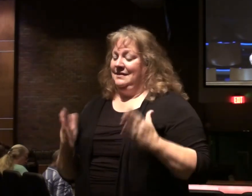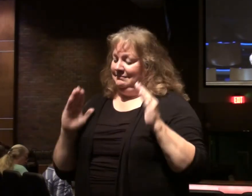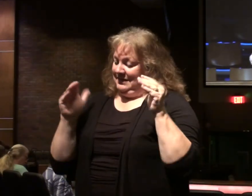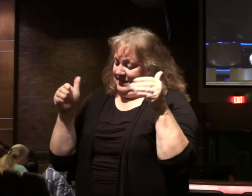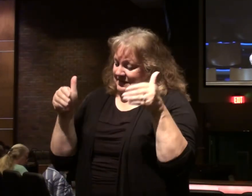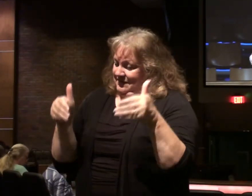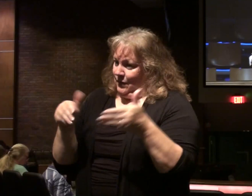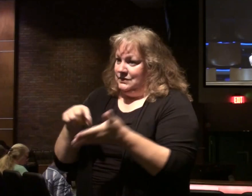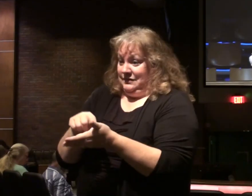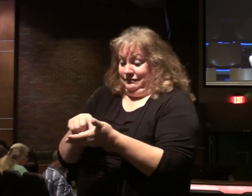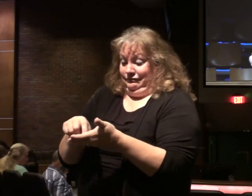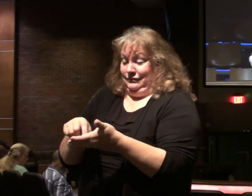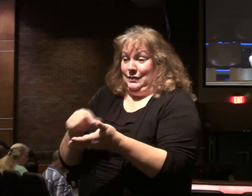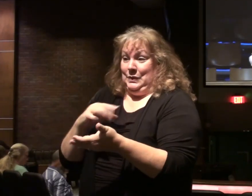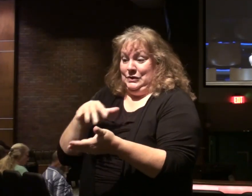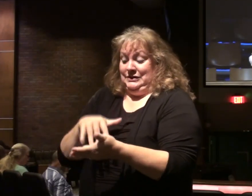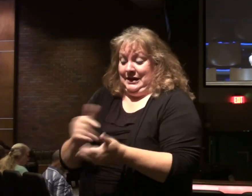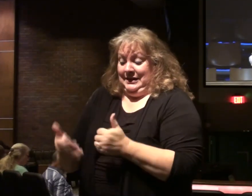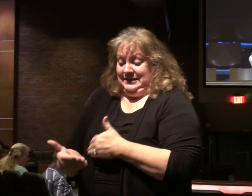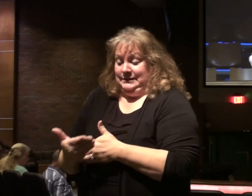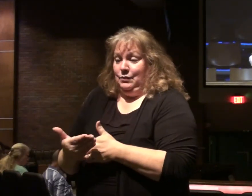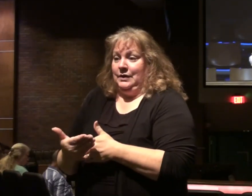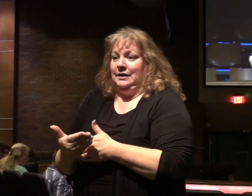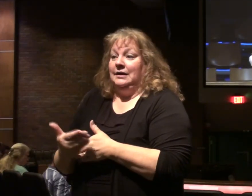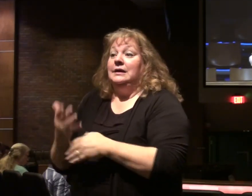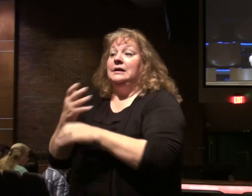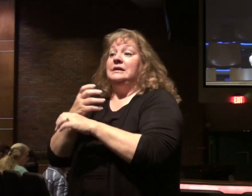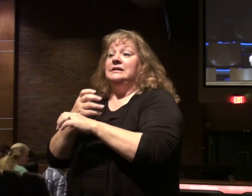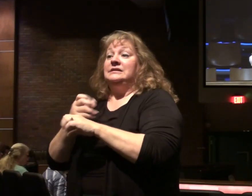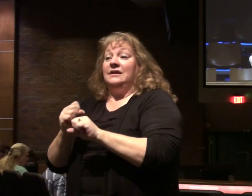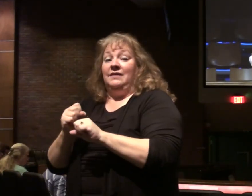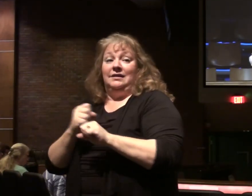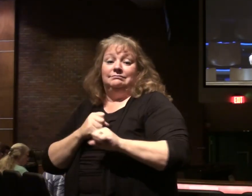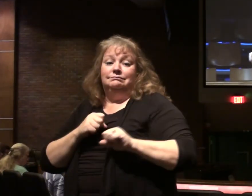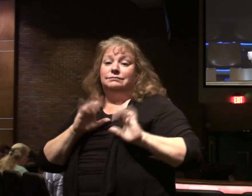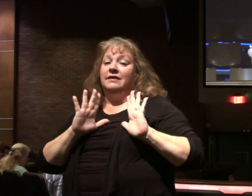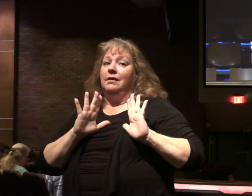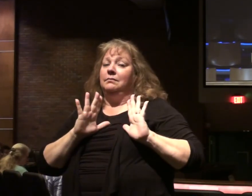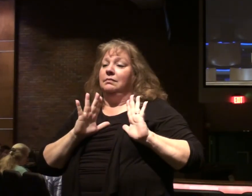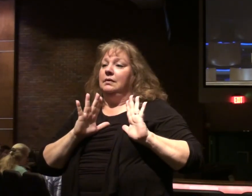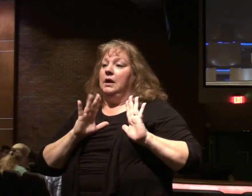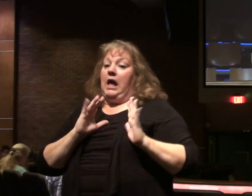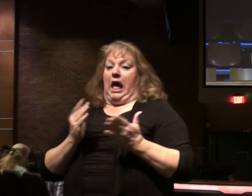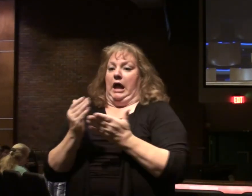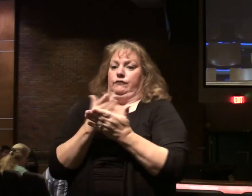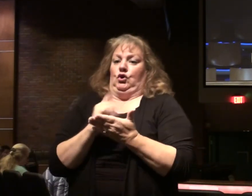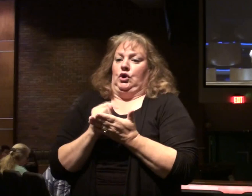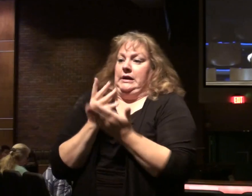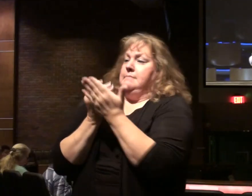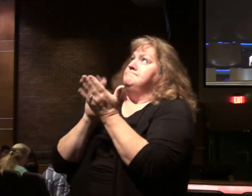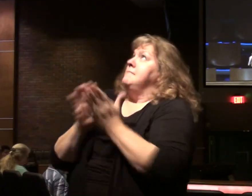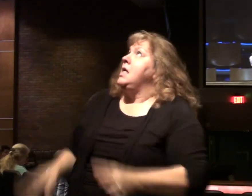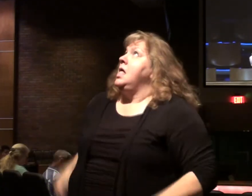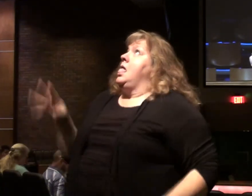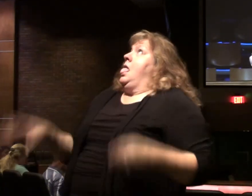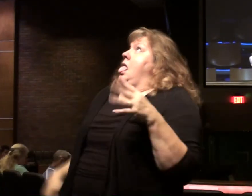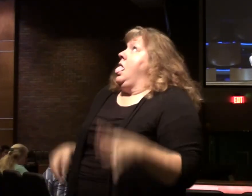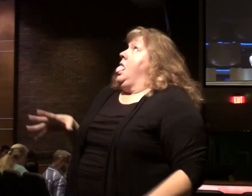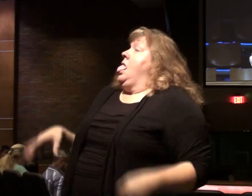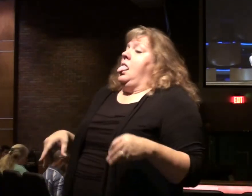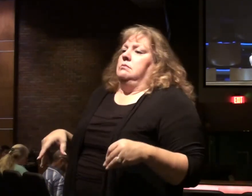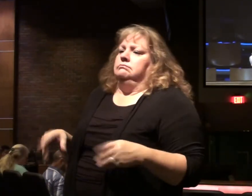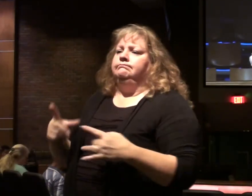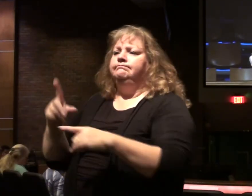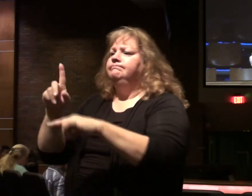the text we'll be in this morning. Salvation may cost you greatly. Not in the sense that you earn it or buy it or merit it. You